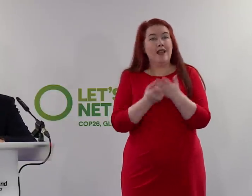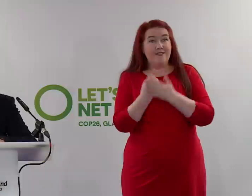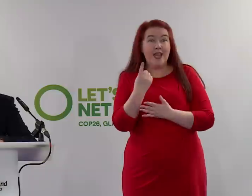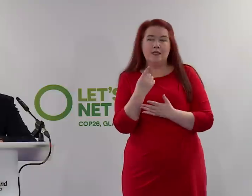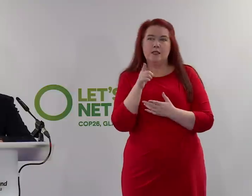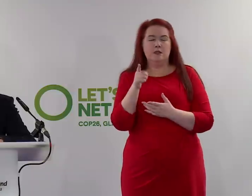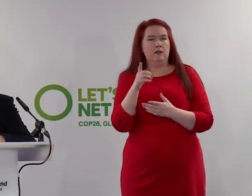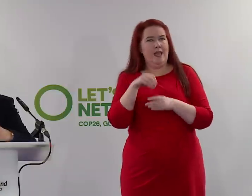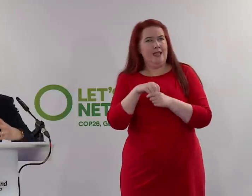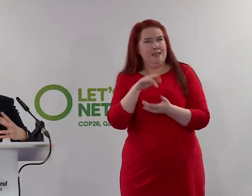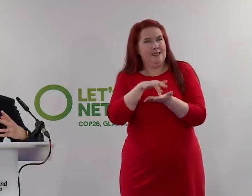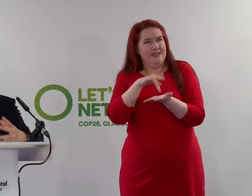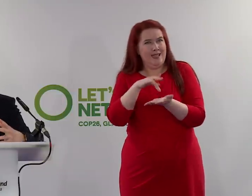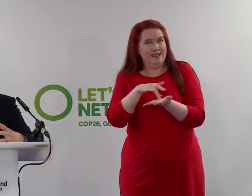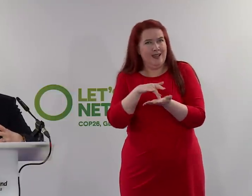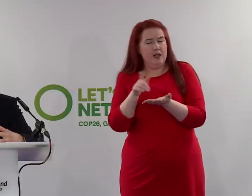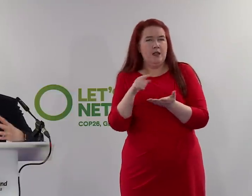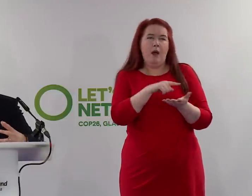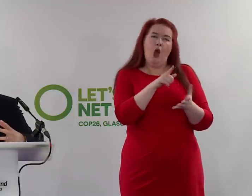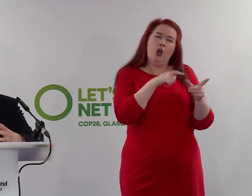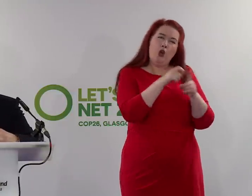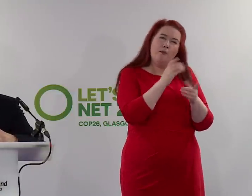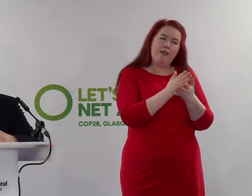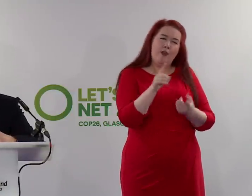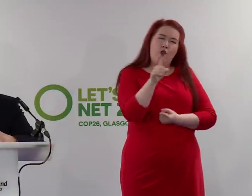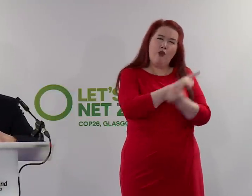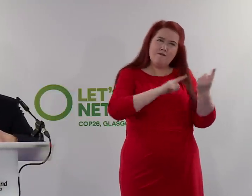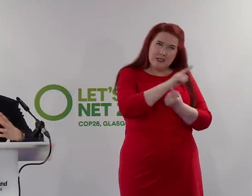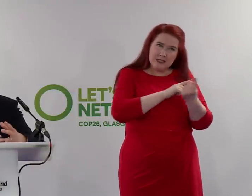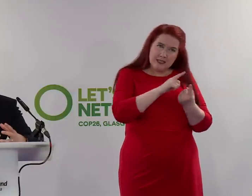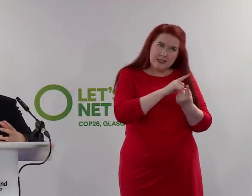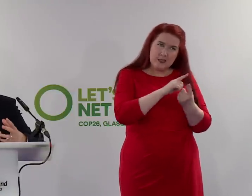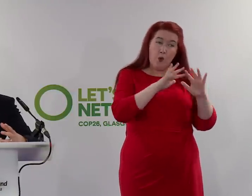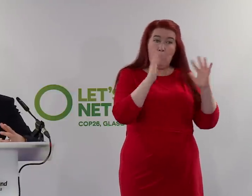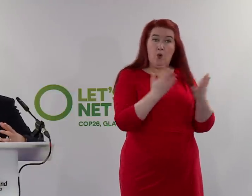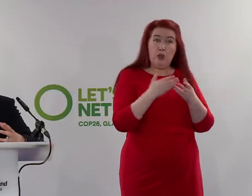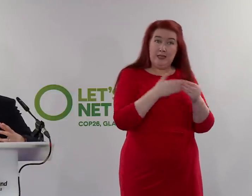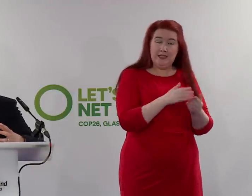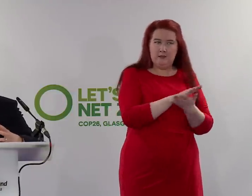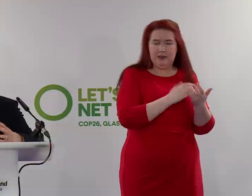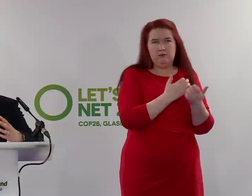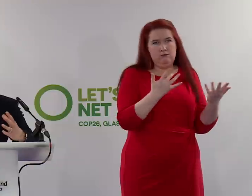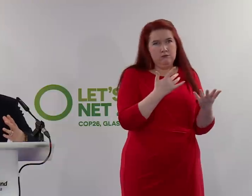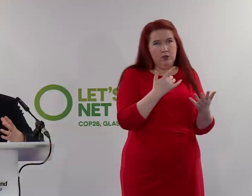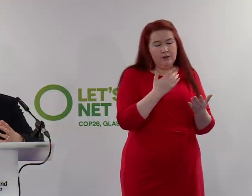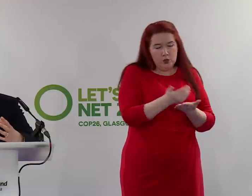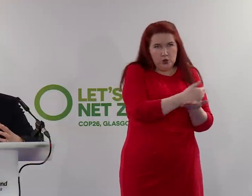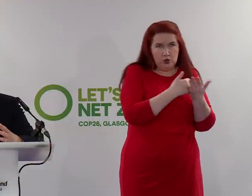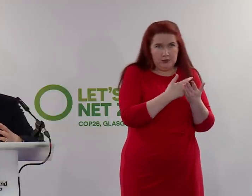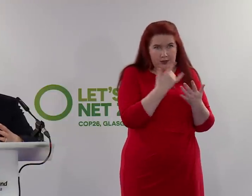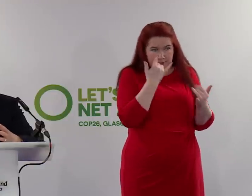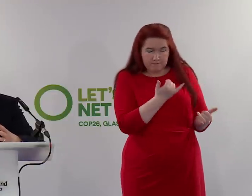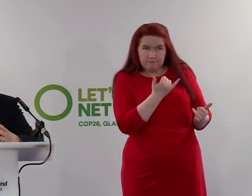centre. COP is a conference of world leaders, which means there is significant security around it, and particularly